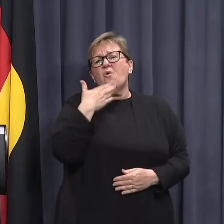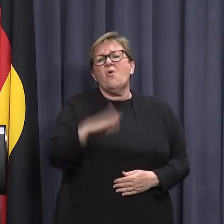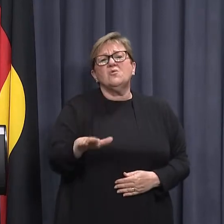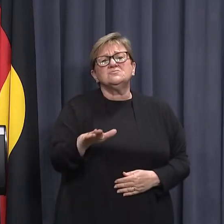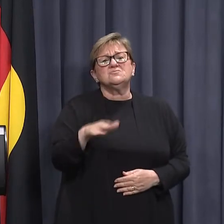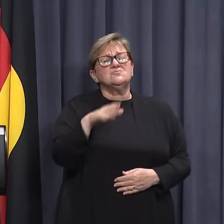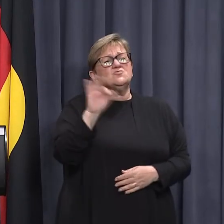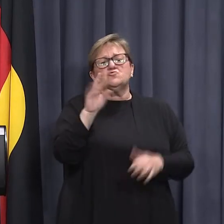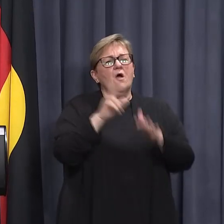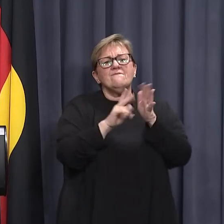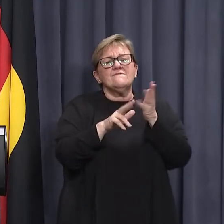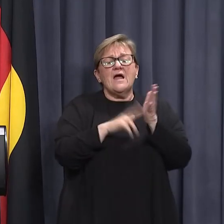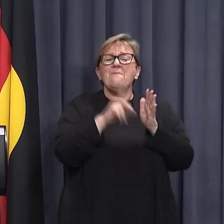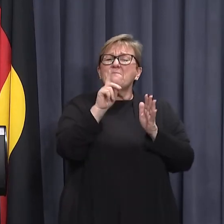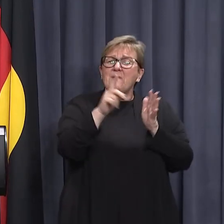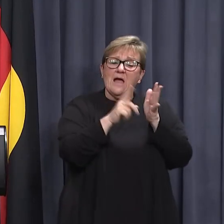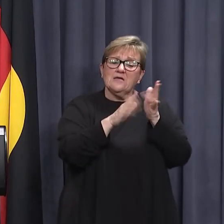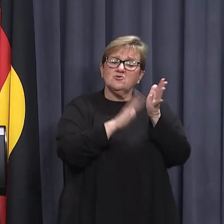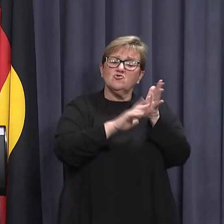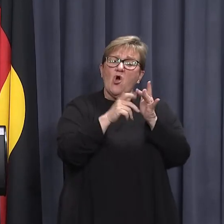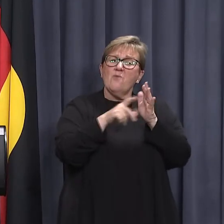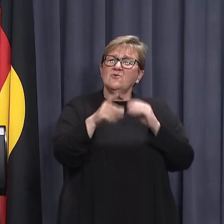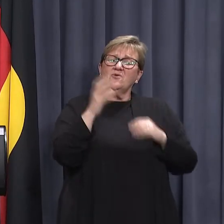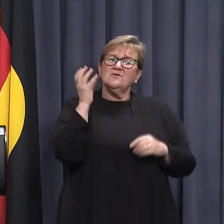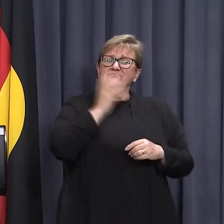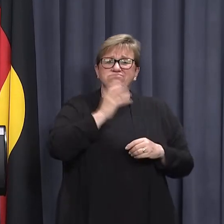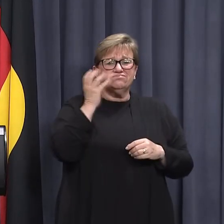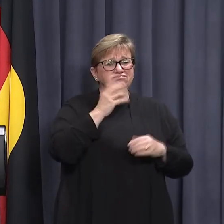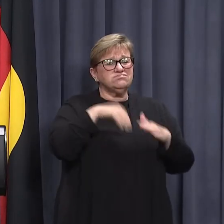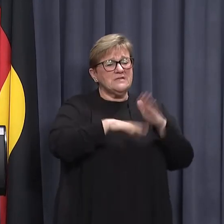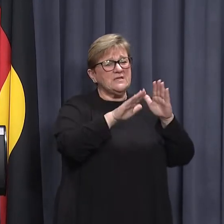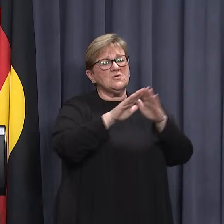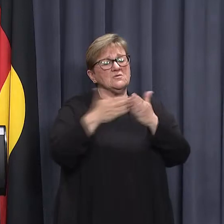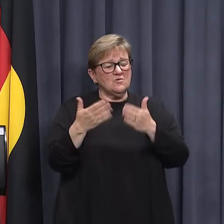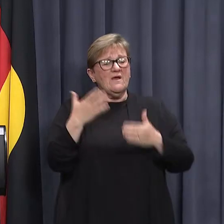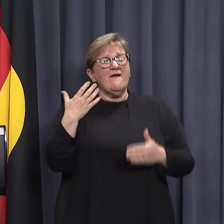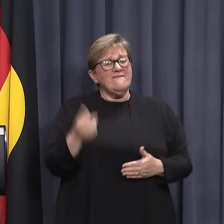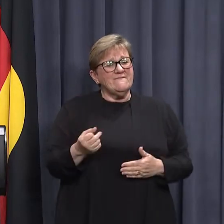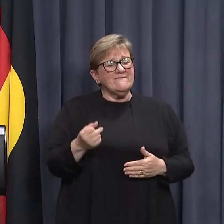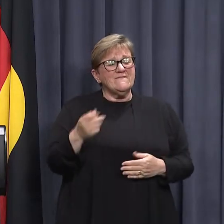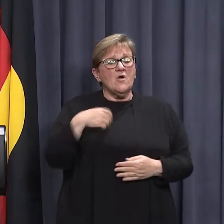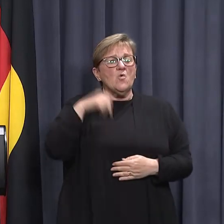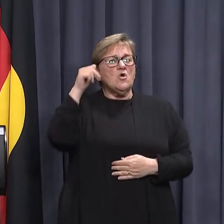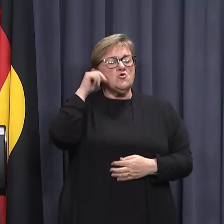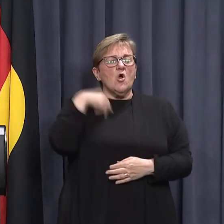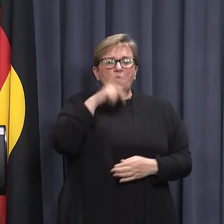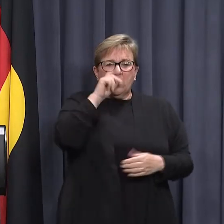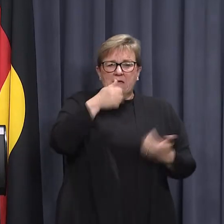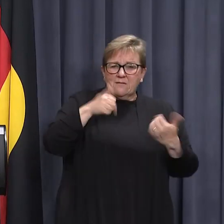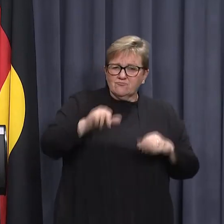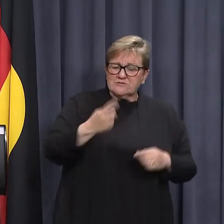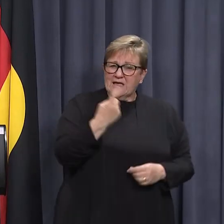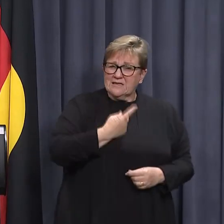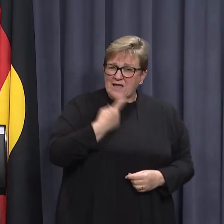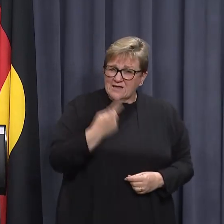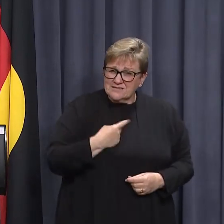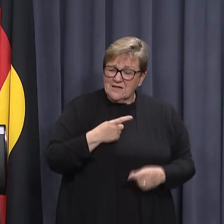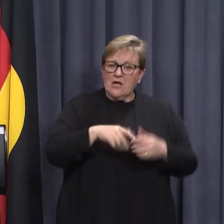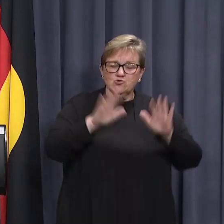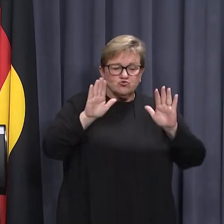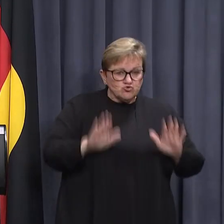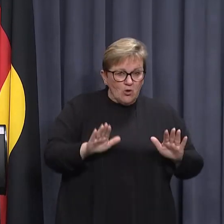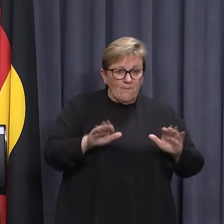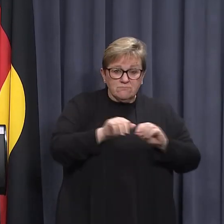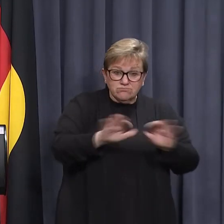but we know Omicron is potentially out there in the community. We also know that we can protect ourselves and stop the